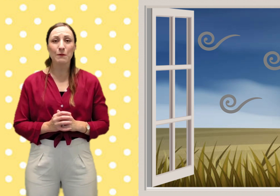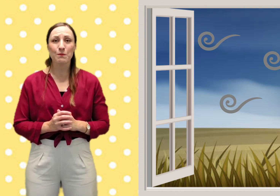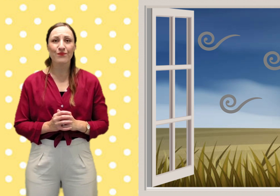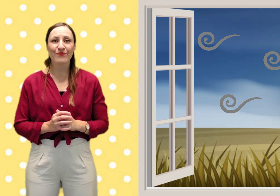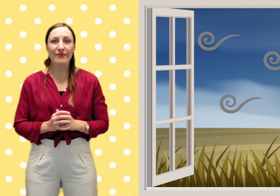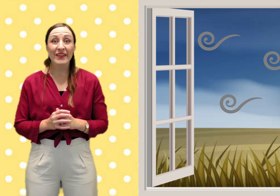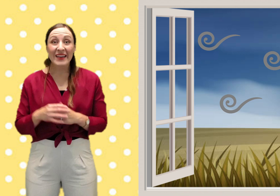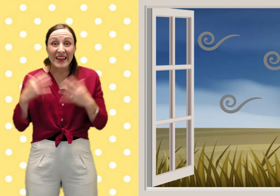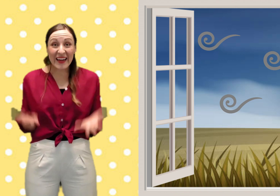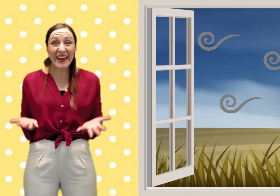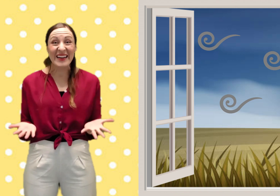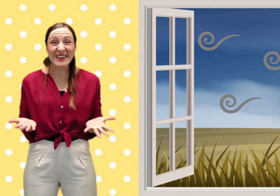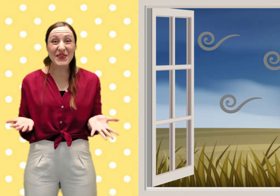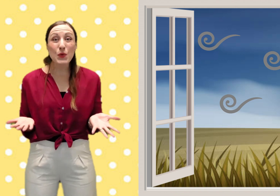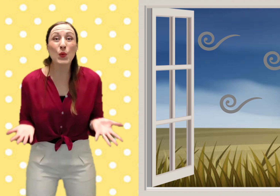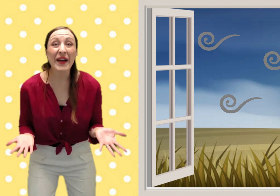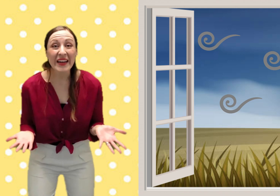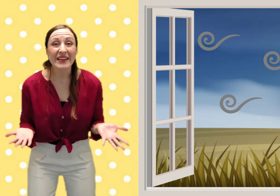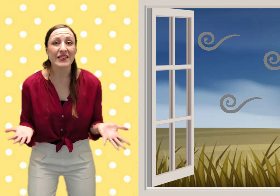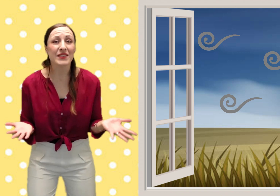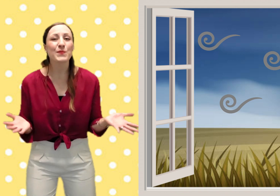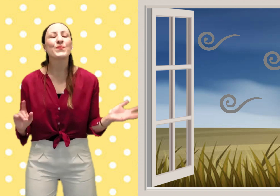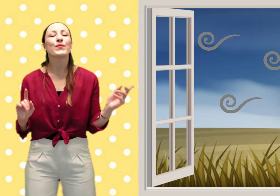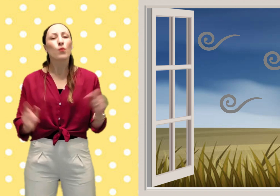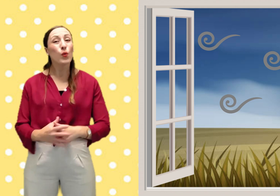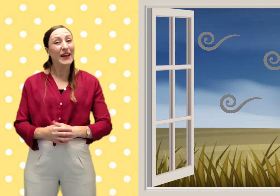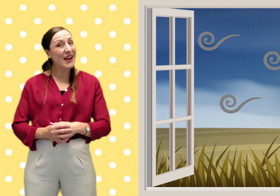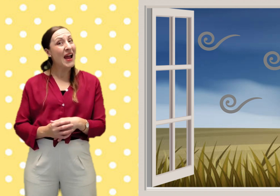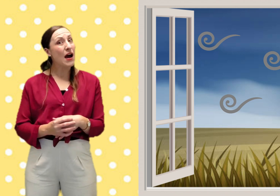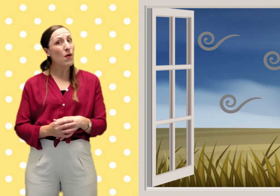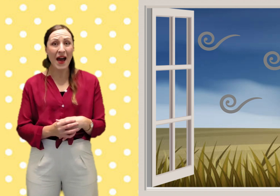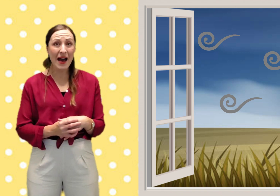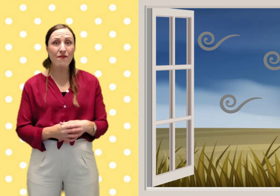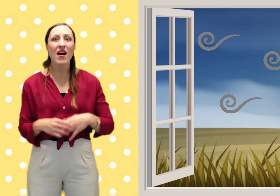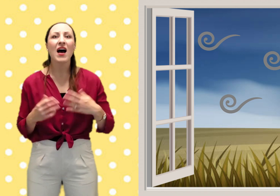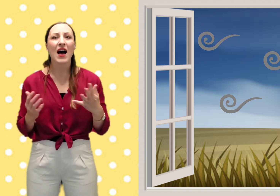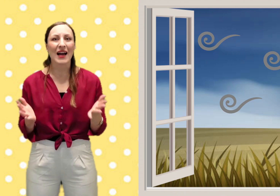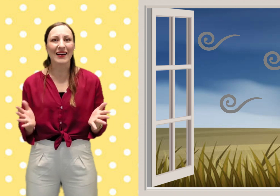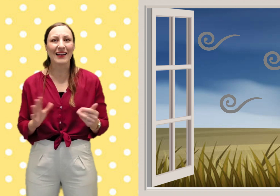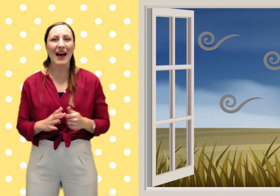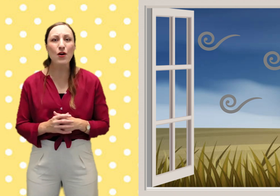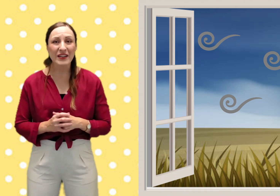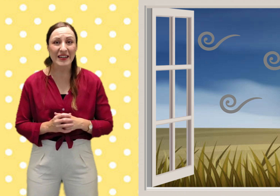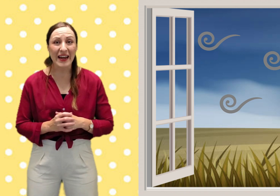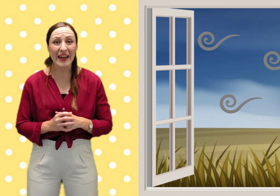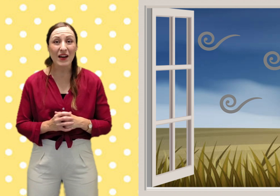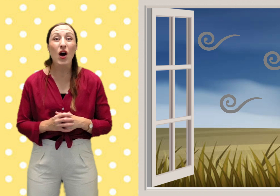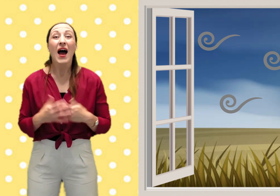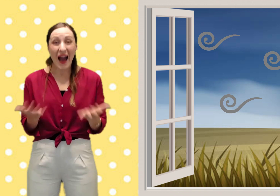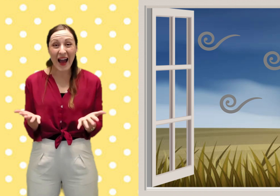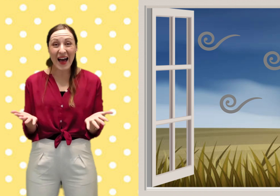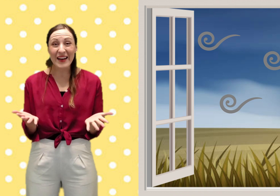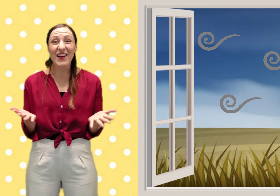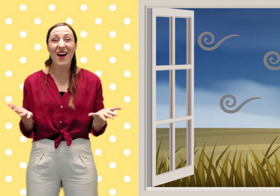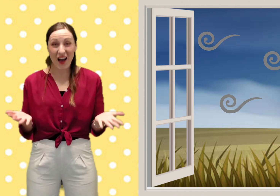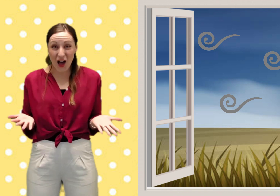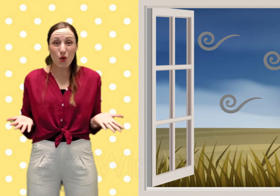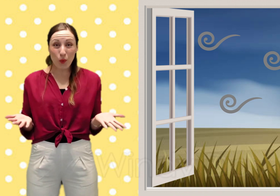it is the wind we now have a cloudy day and a